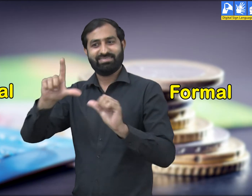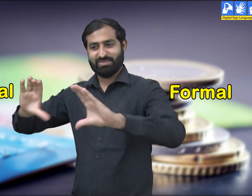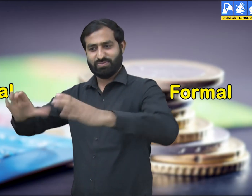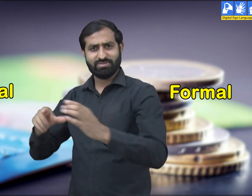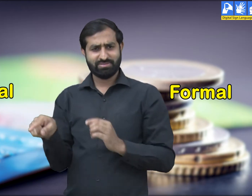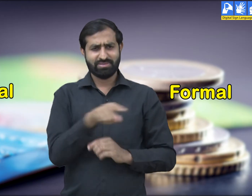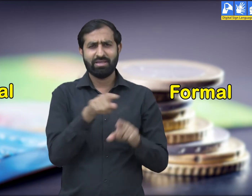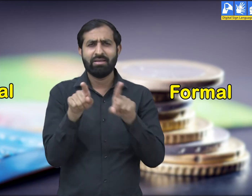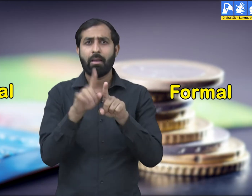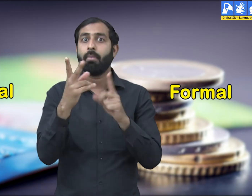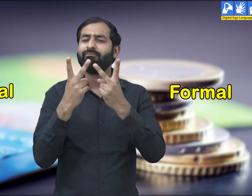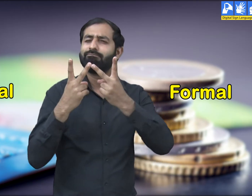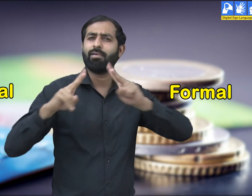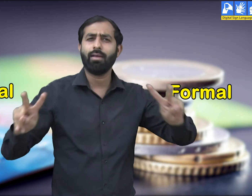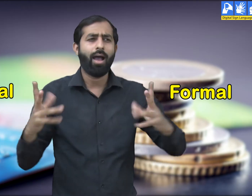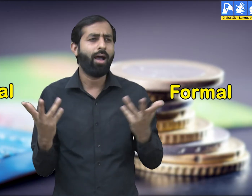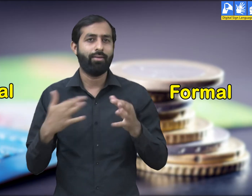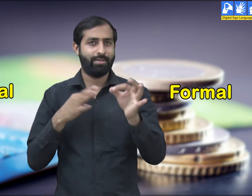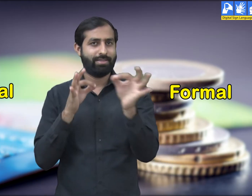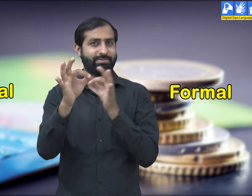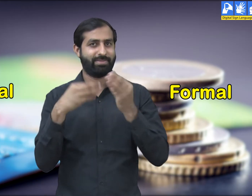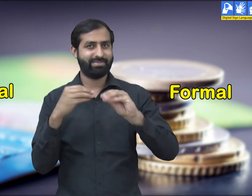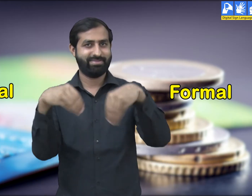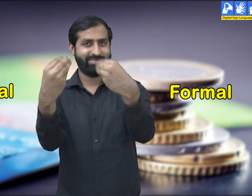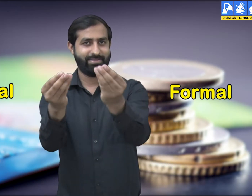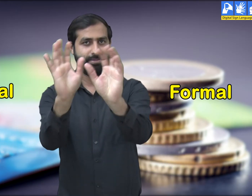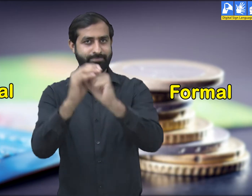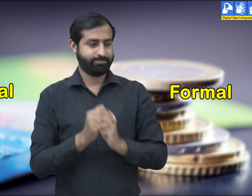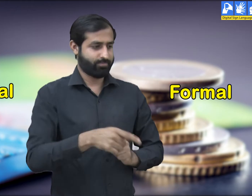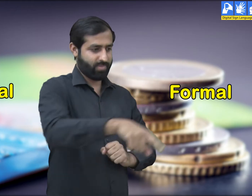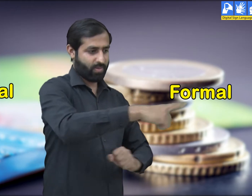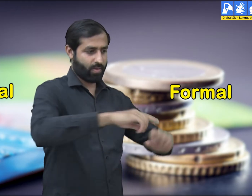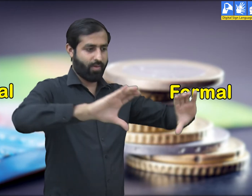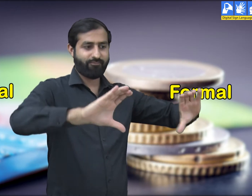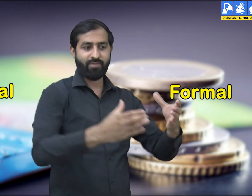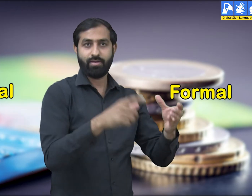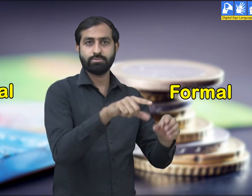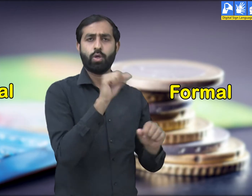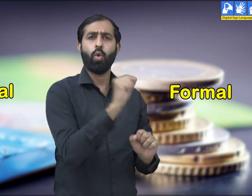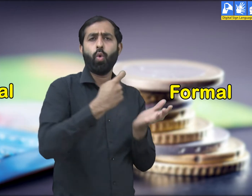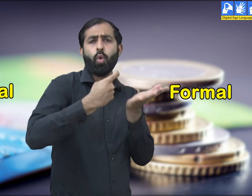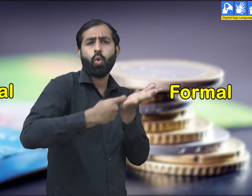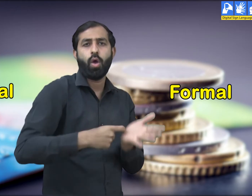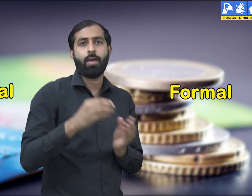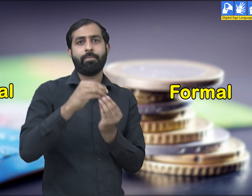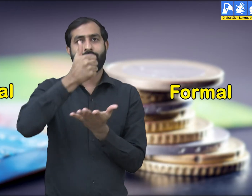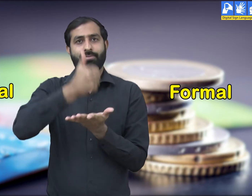sectors are very different from each other. Let us discuss. The formal sector includes banks